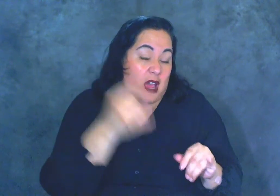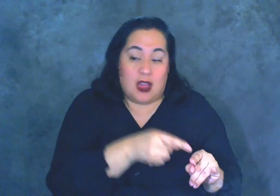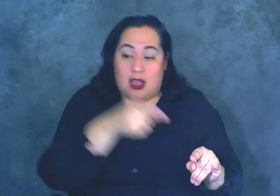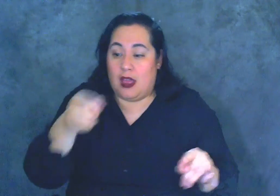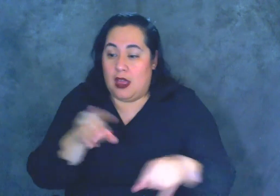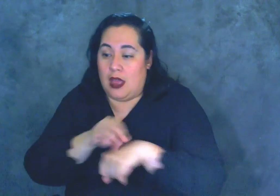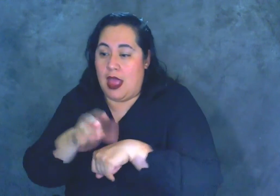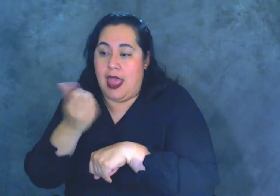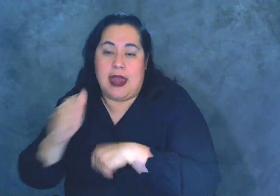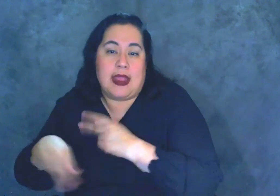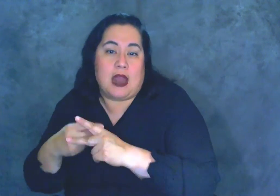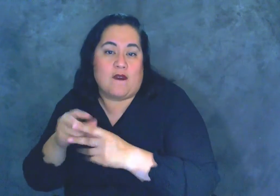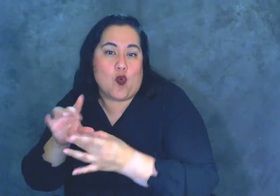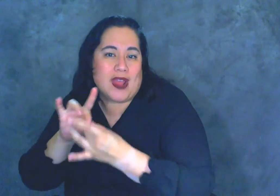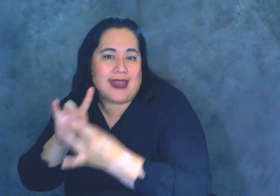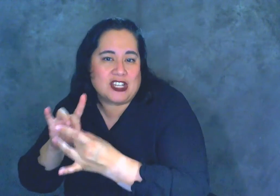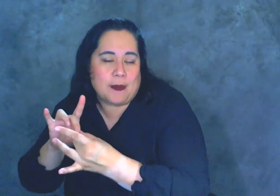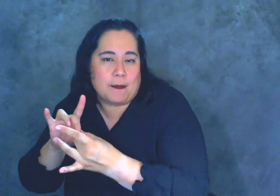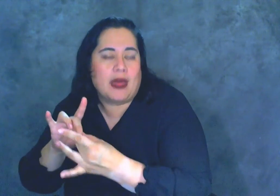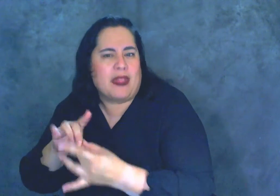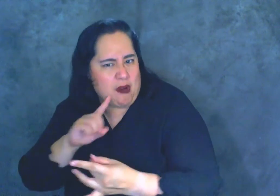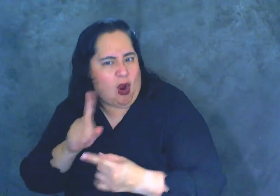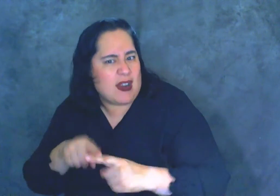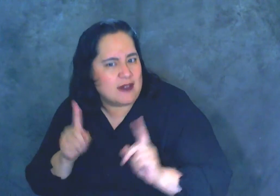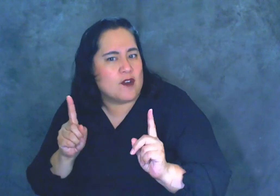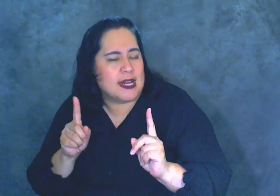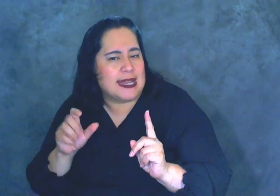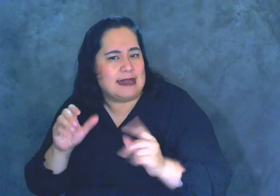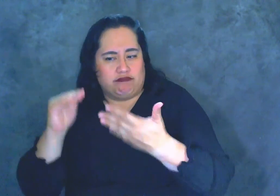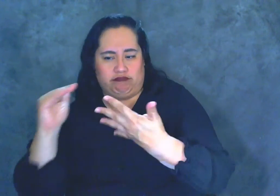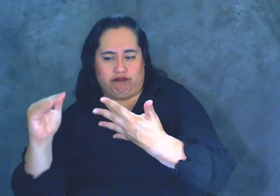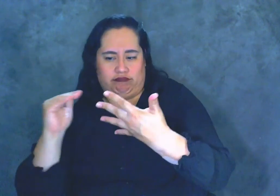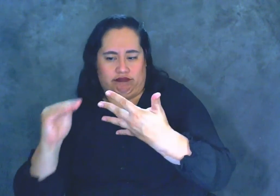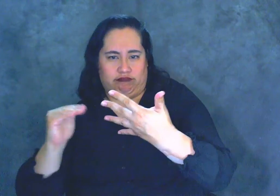relationship. And there are different statuses that people have